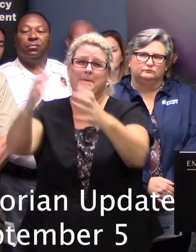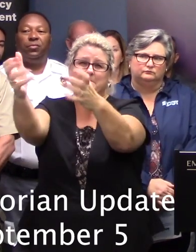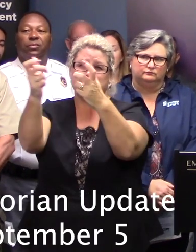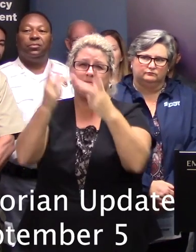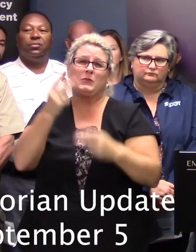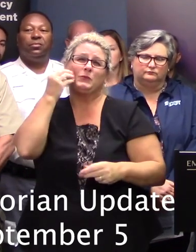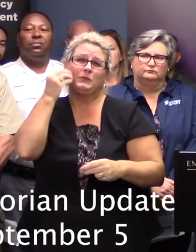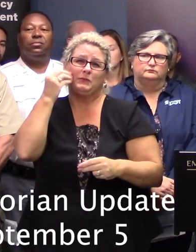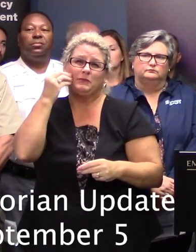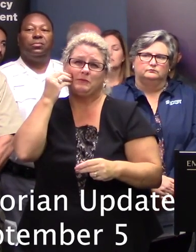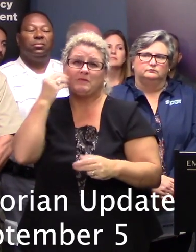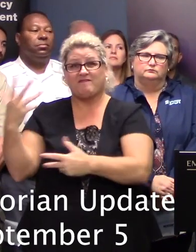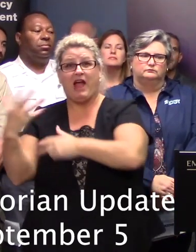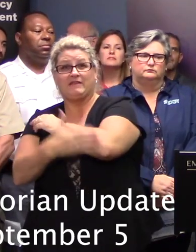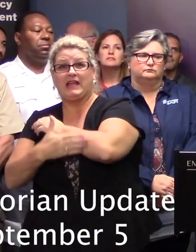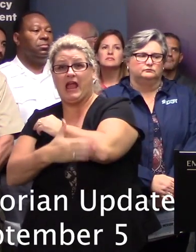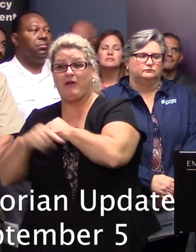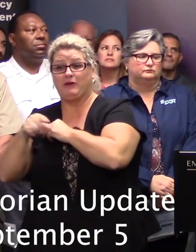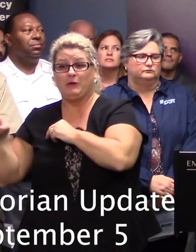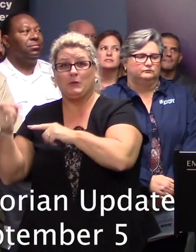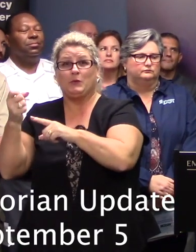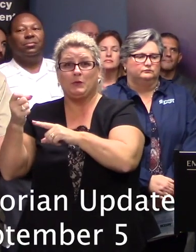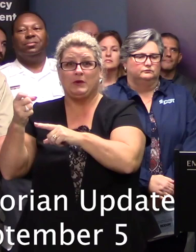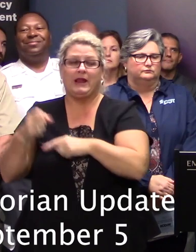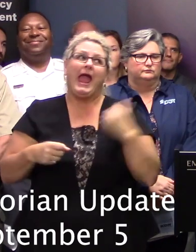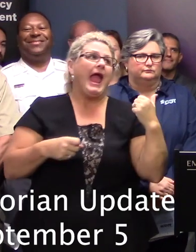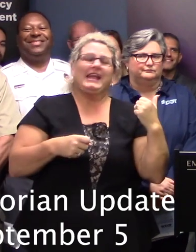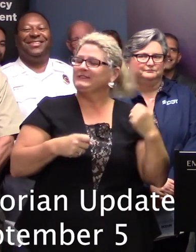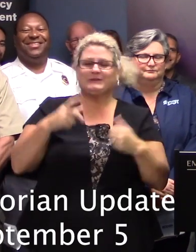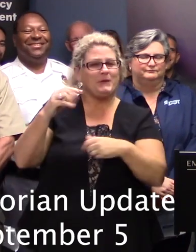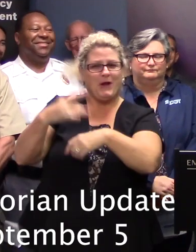for the other five counties? You are correct. It's early.